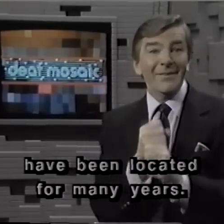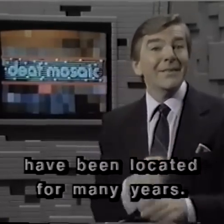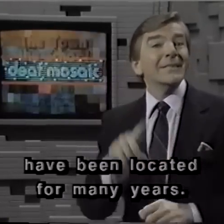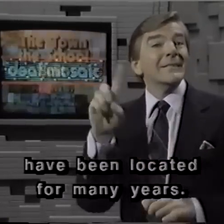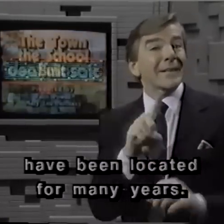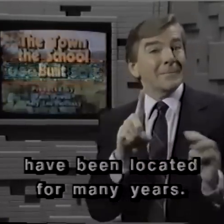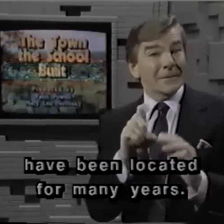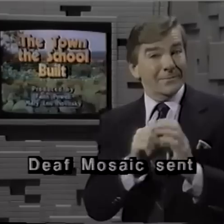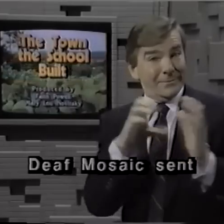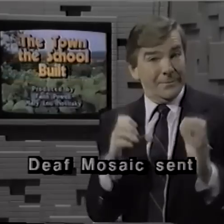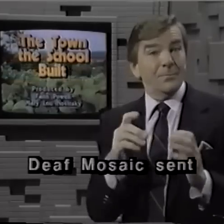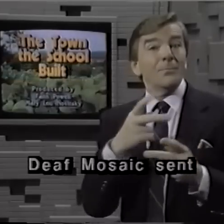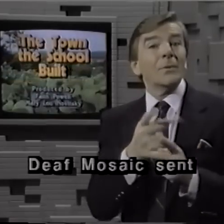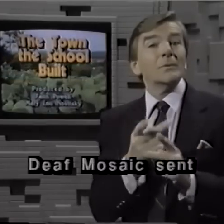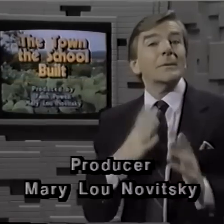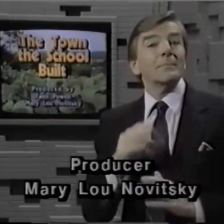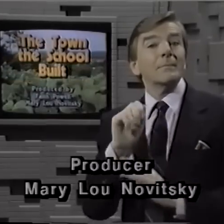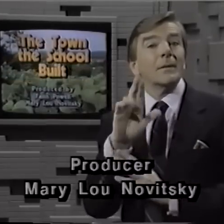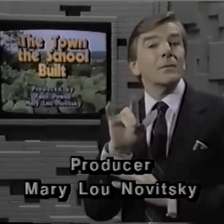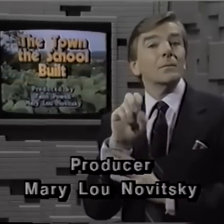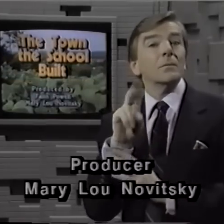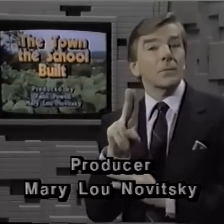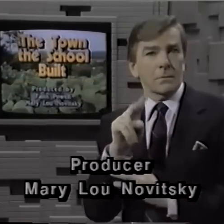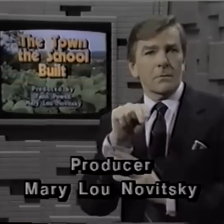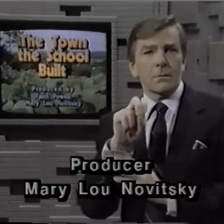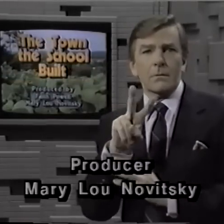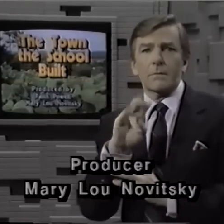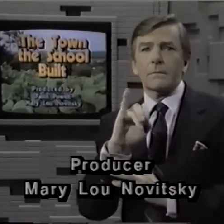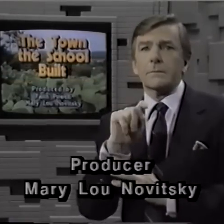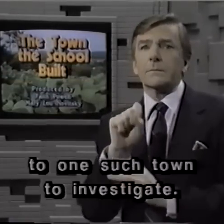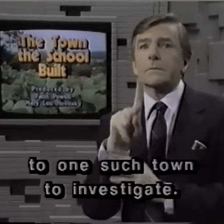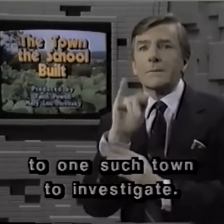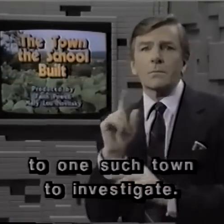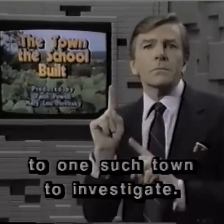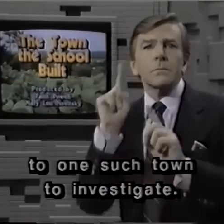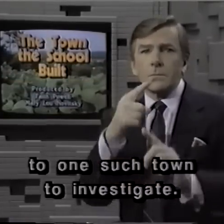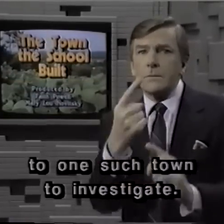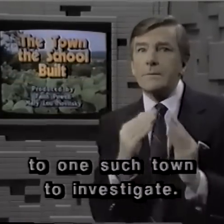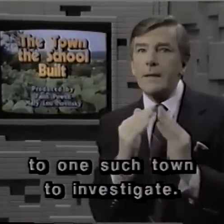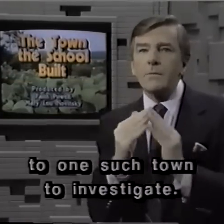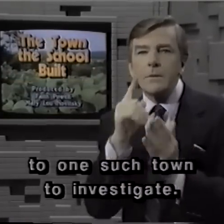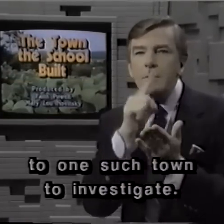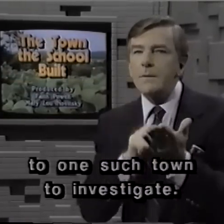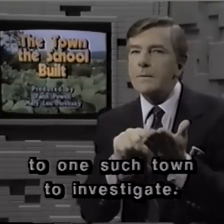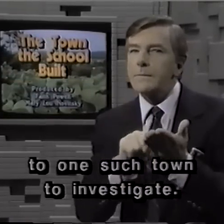Deaf Mosaic sent producer Mary Lou Nowitzki to one such town to investigate.